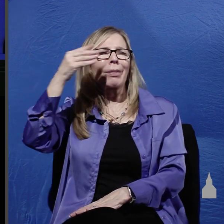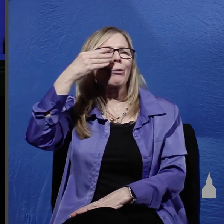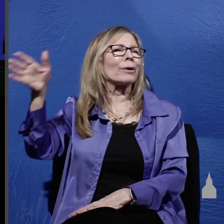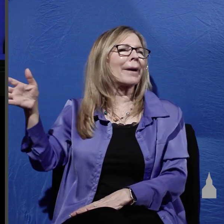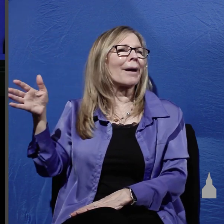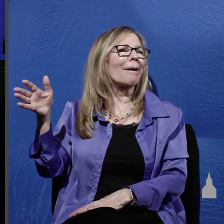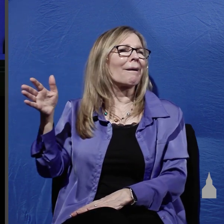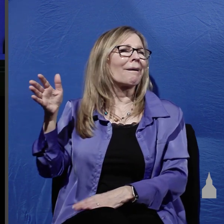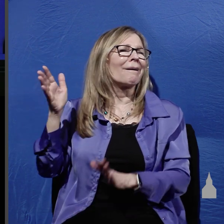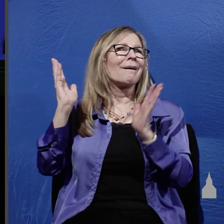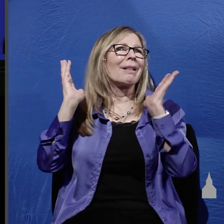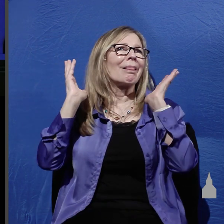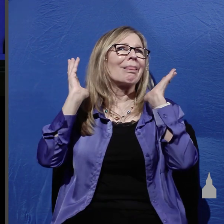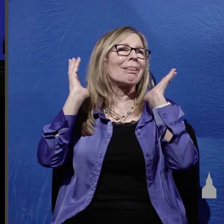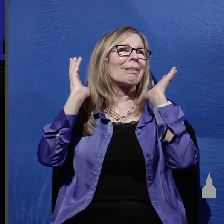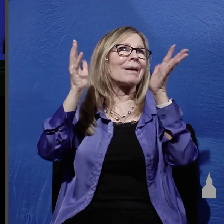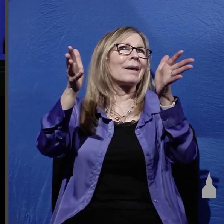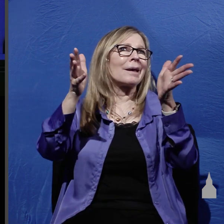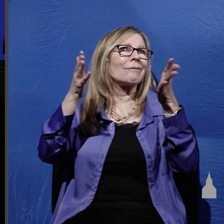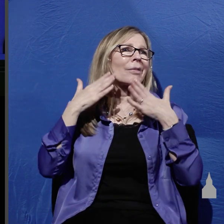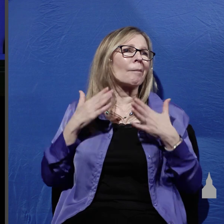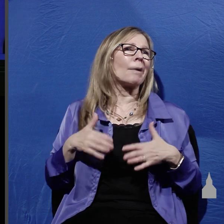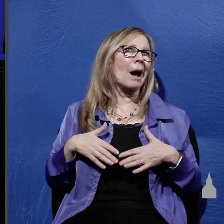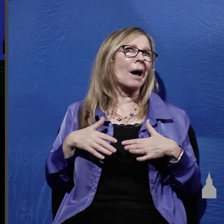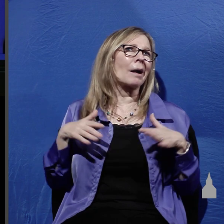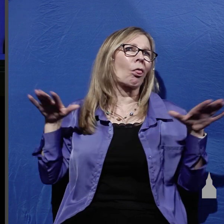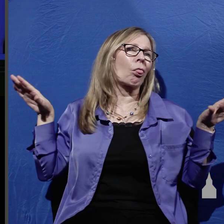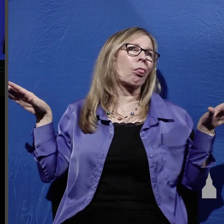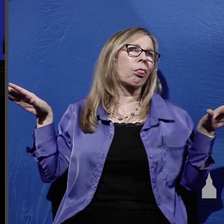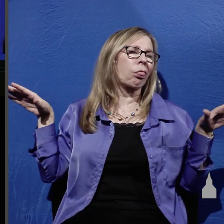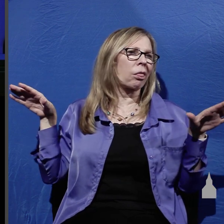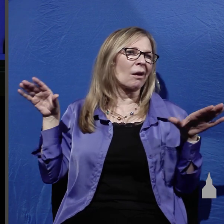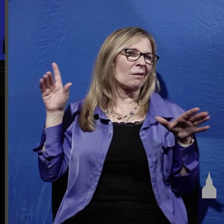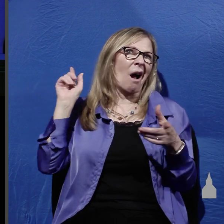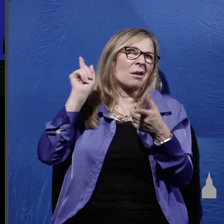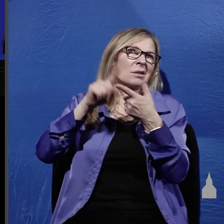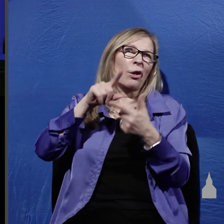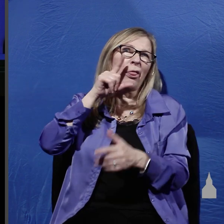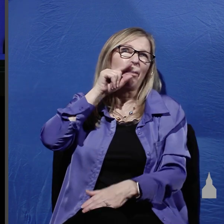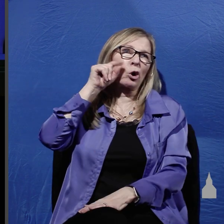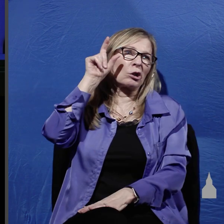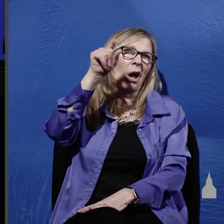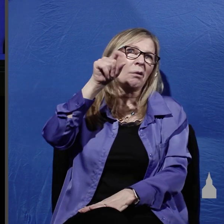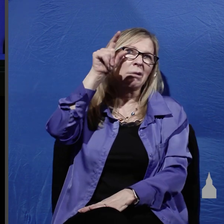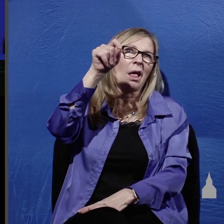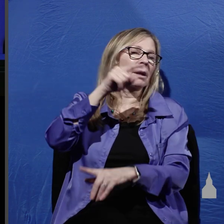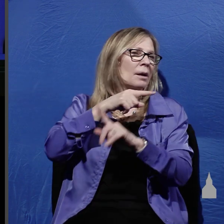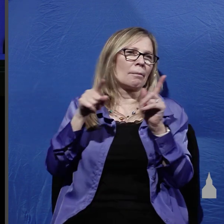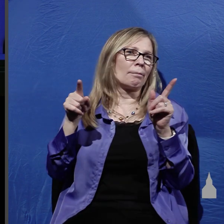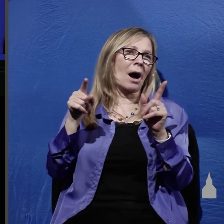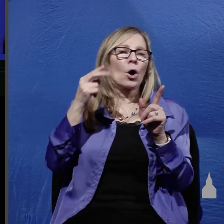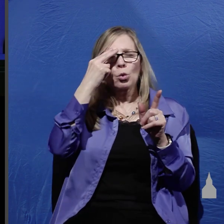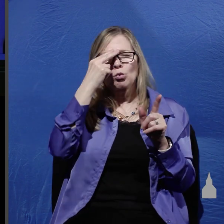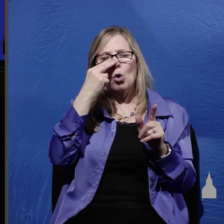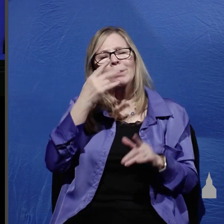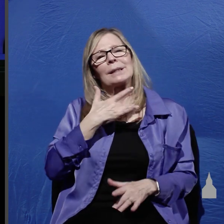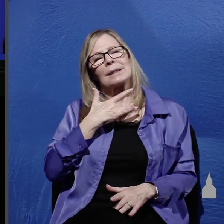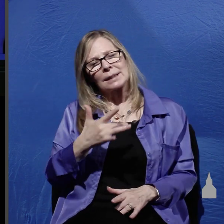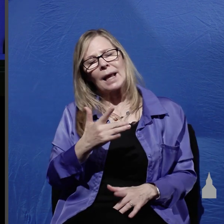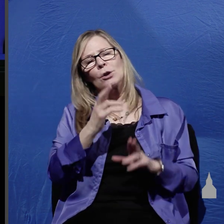of their crucified victims hang on the crosses for the vultures to eat but the Romans tended to respect the religious practices